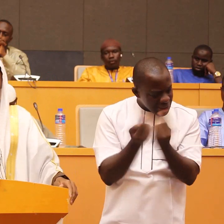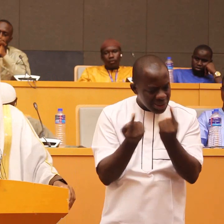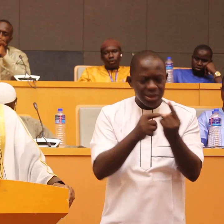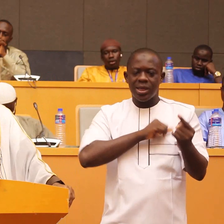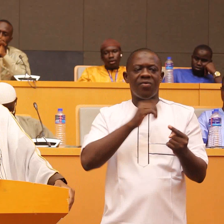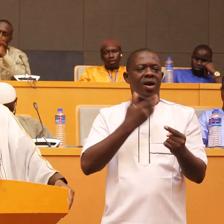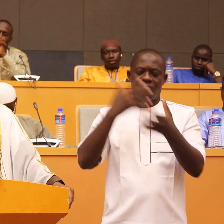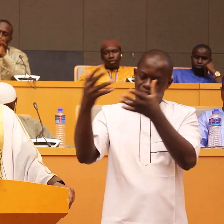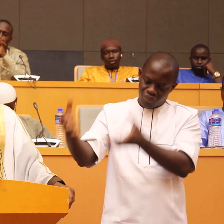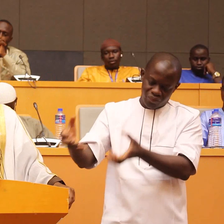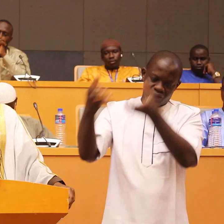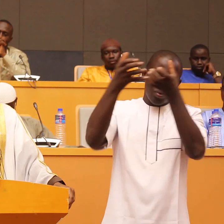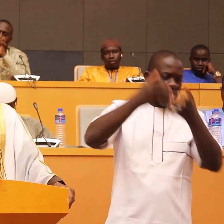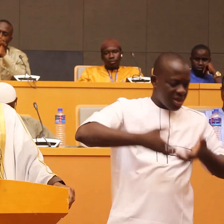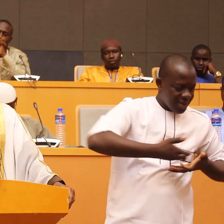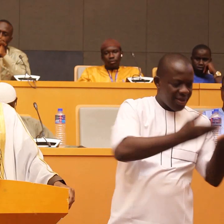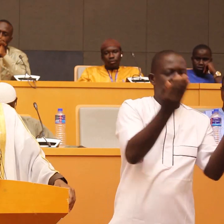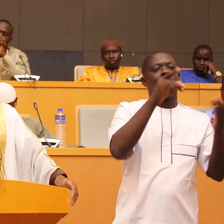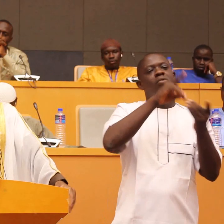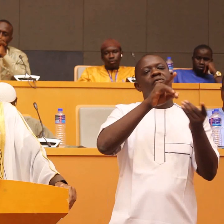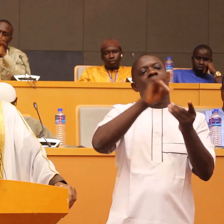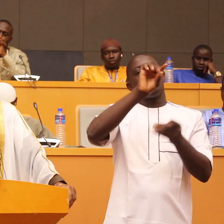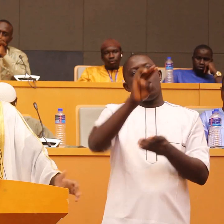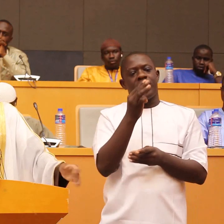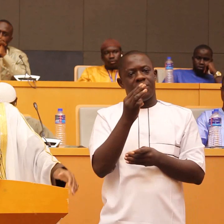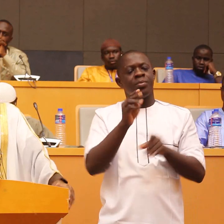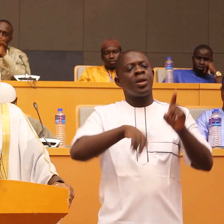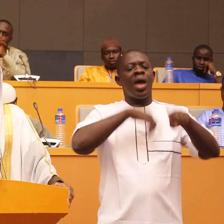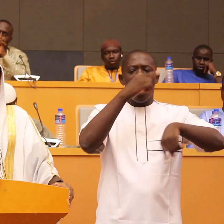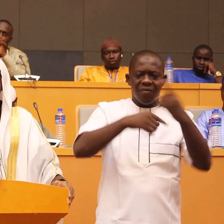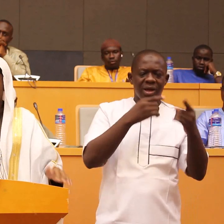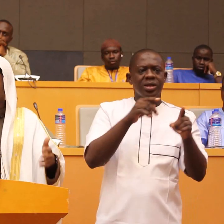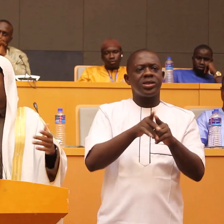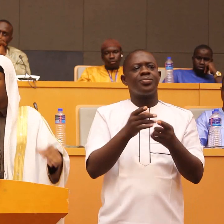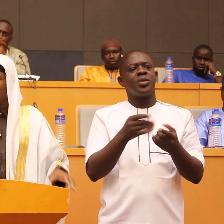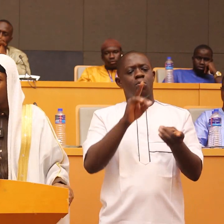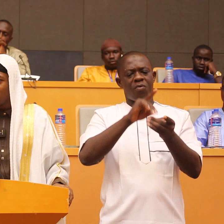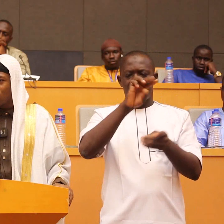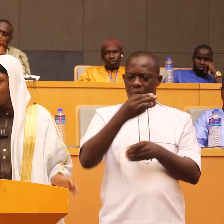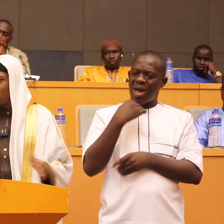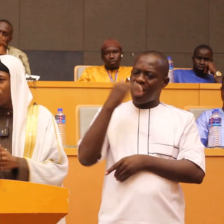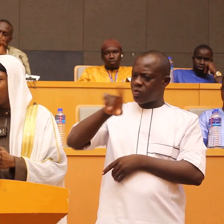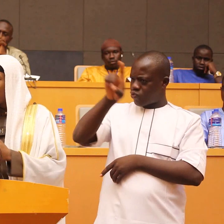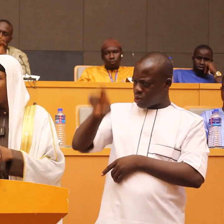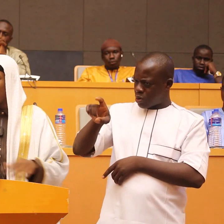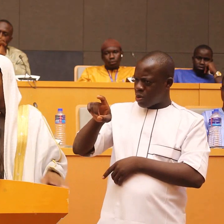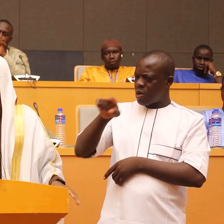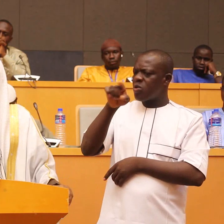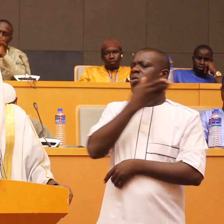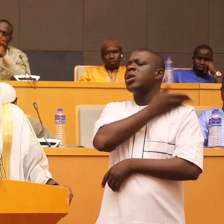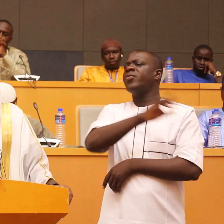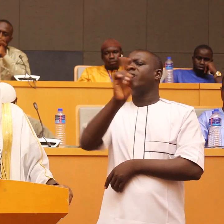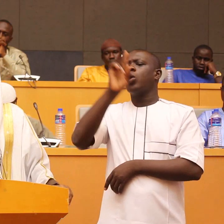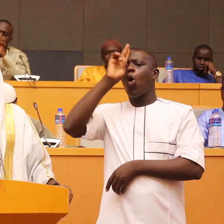sallallahu alayhi was then the messenger of allah questioned him do you leave anything for